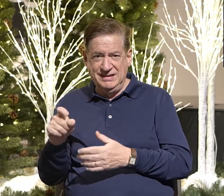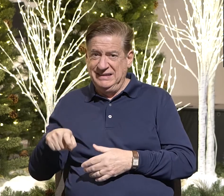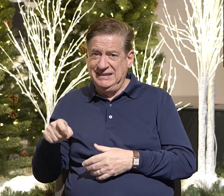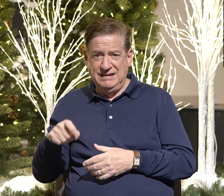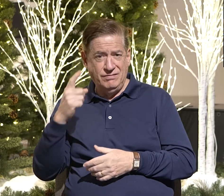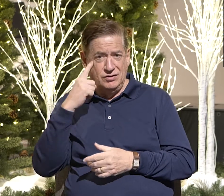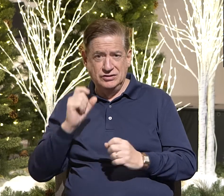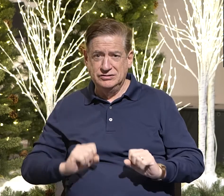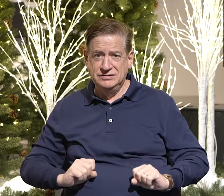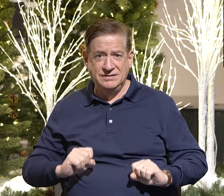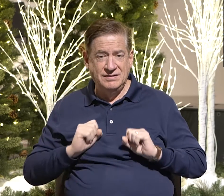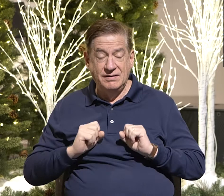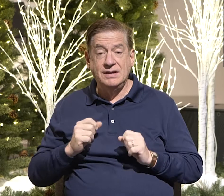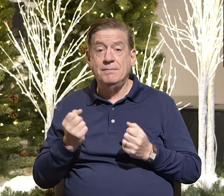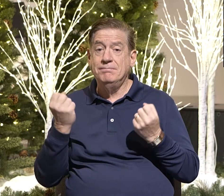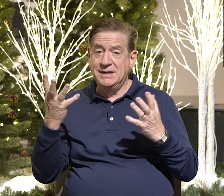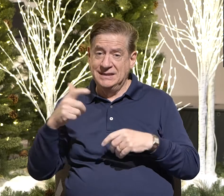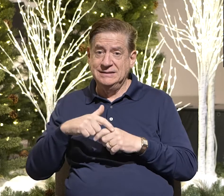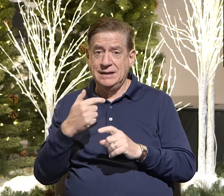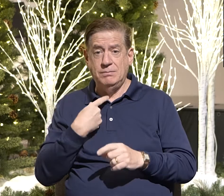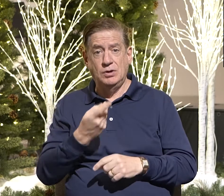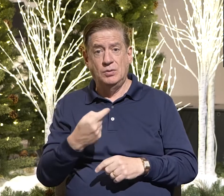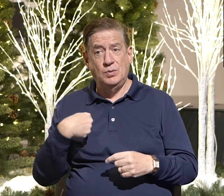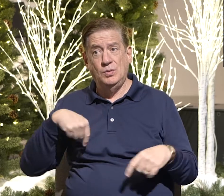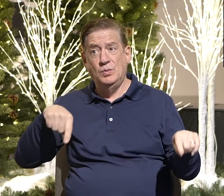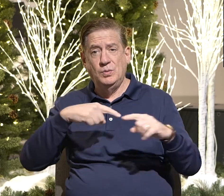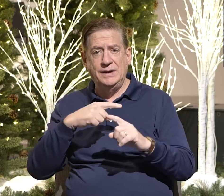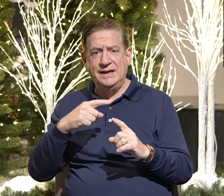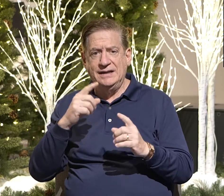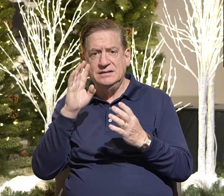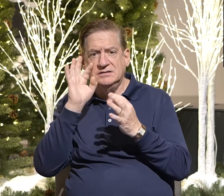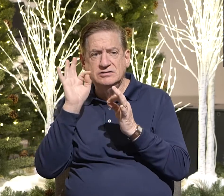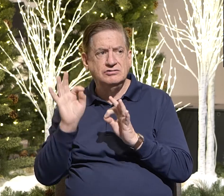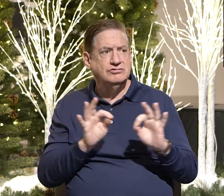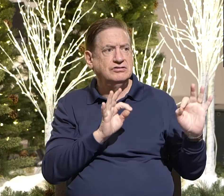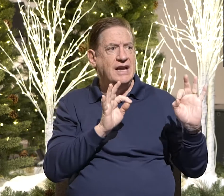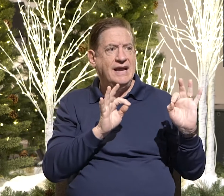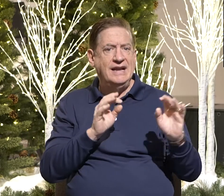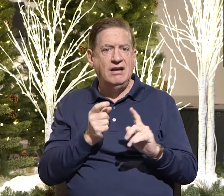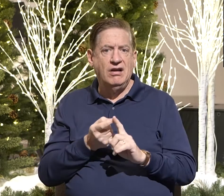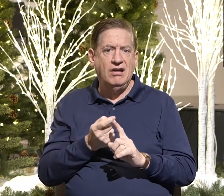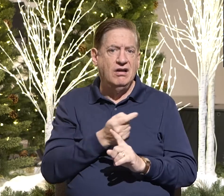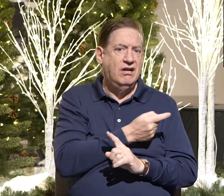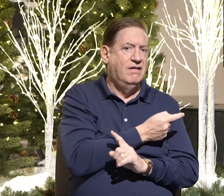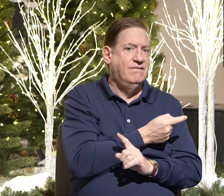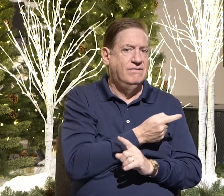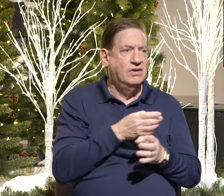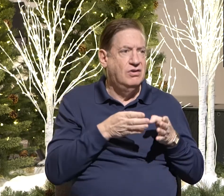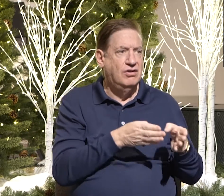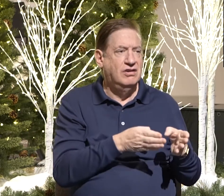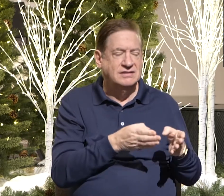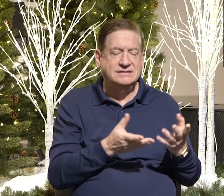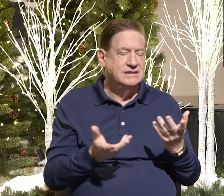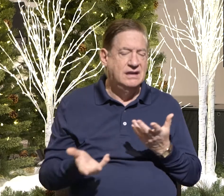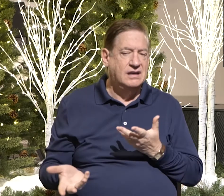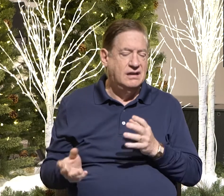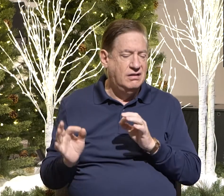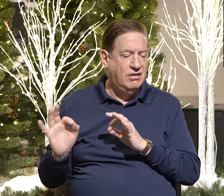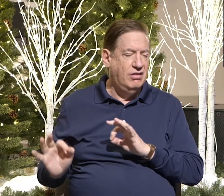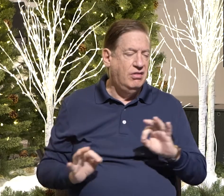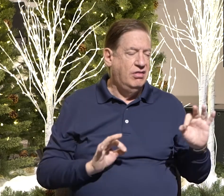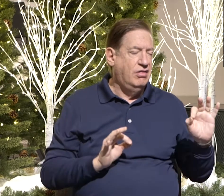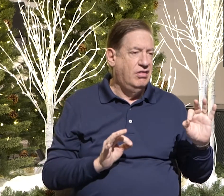you get off course, which is inevitable, we all get distracted. when you have that person come alongside you and like, hey Russ,